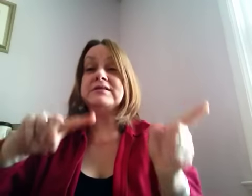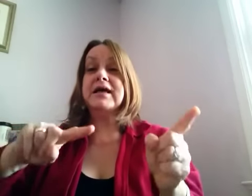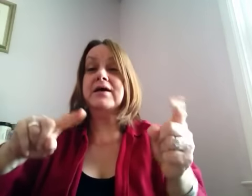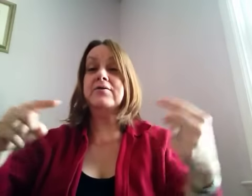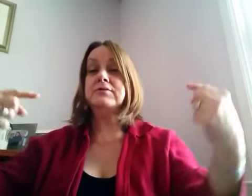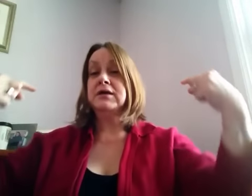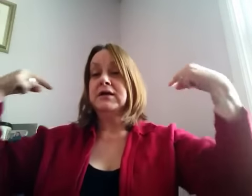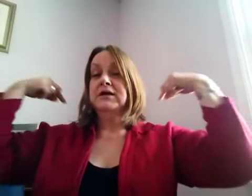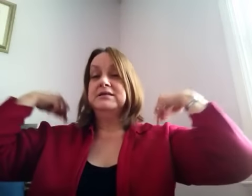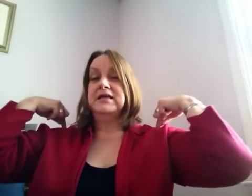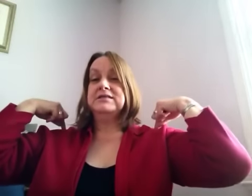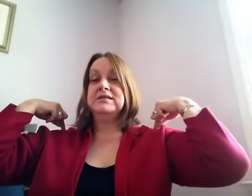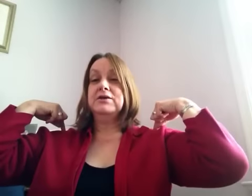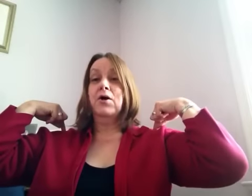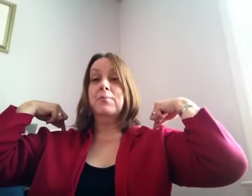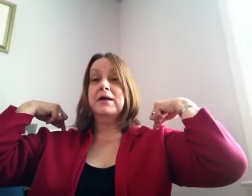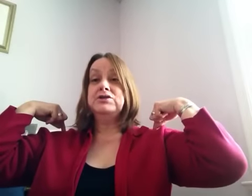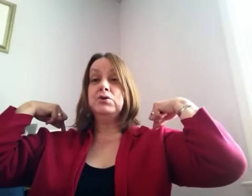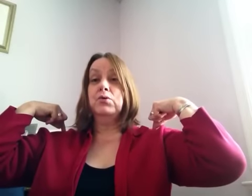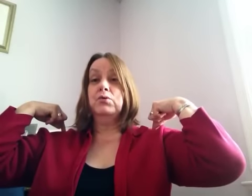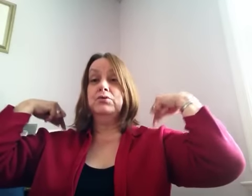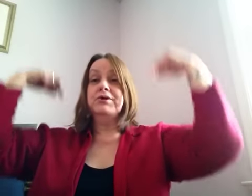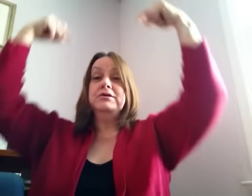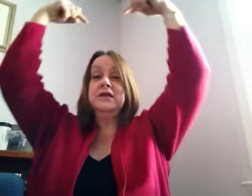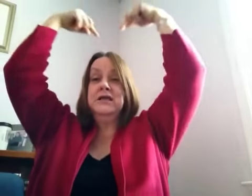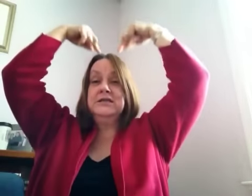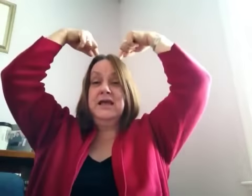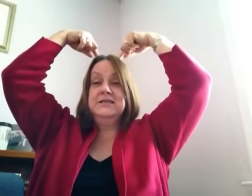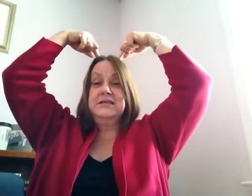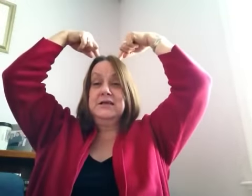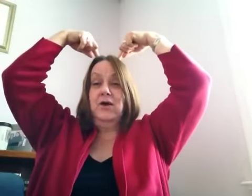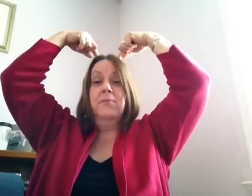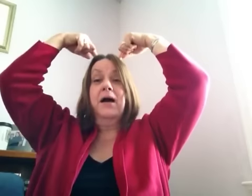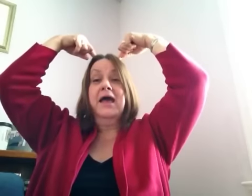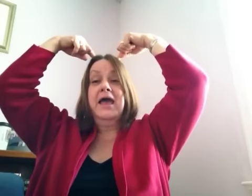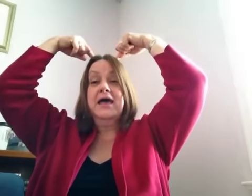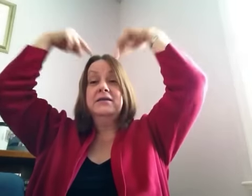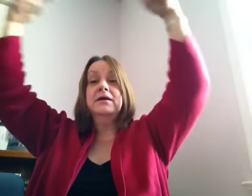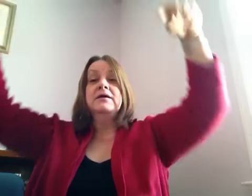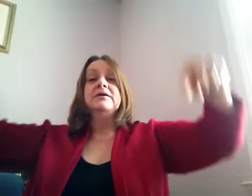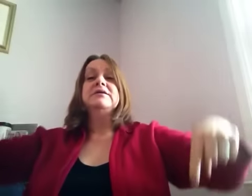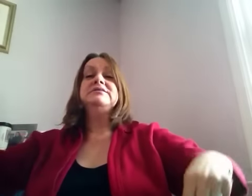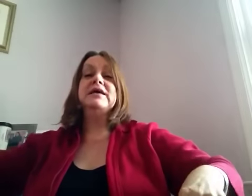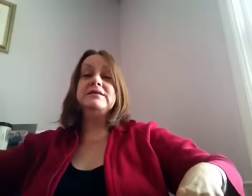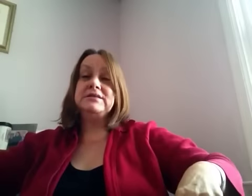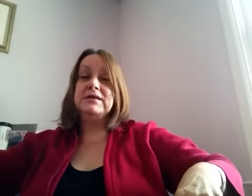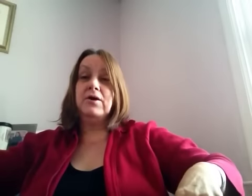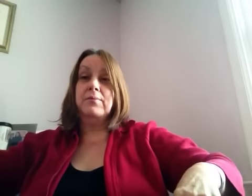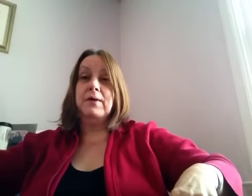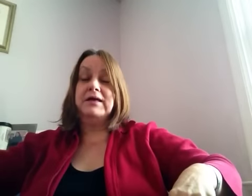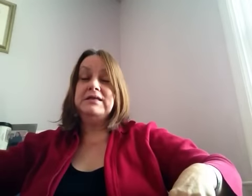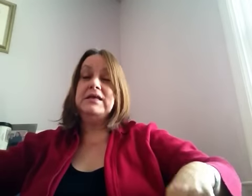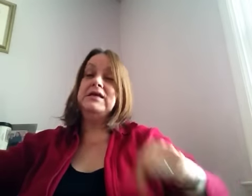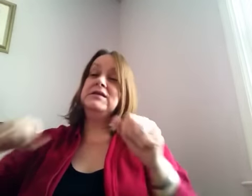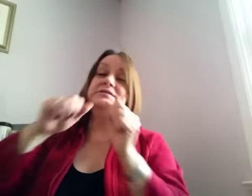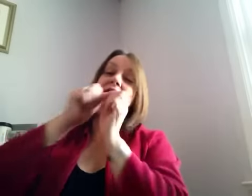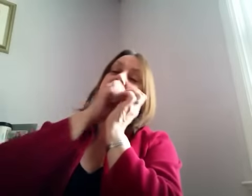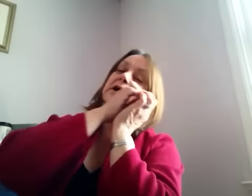town. Dancing on my shoulders, dancing on my head. Dancing on my knees now.